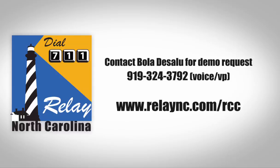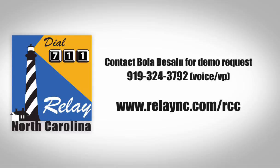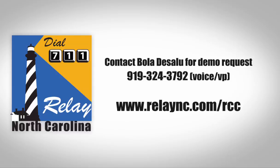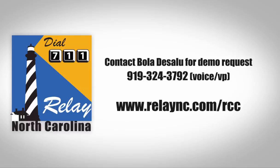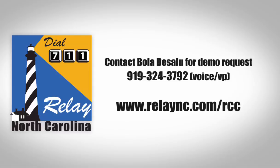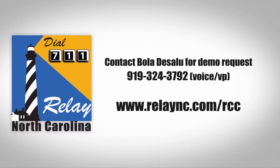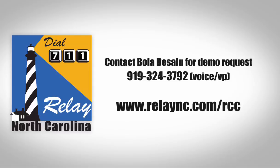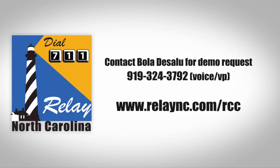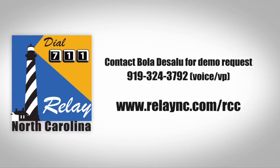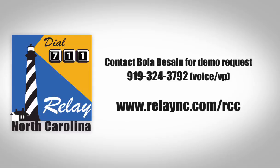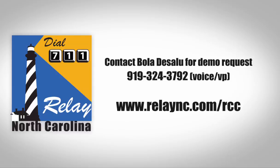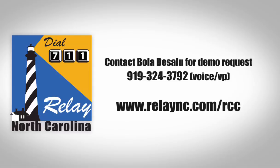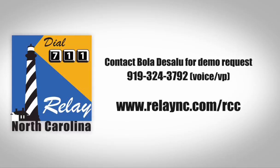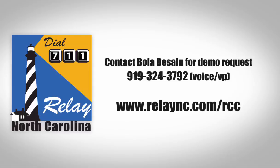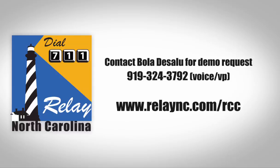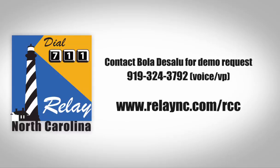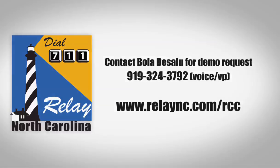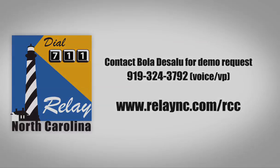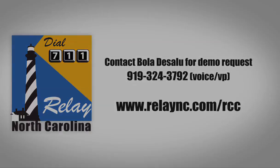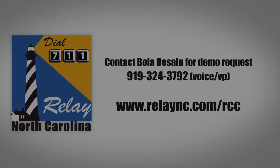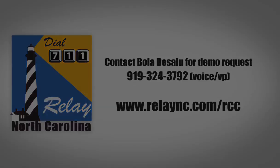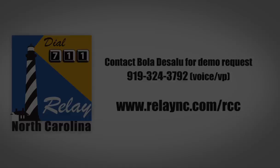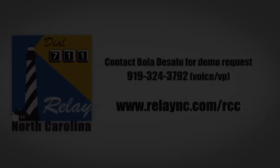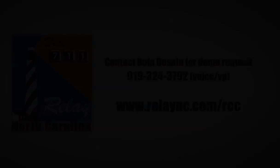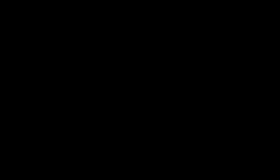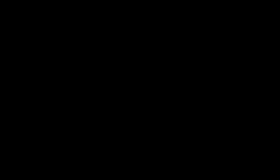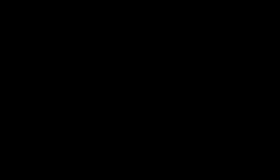this. Kelsey. stop talking about I I know. Thank you.